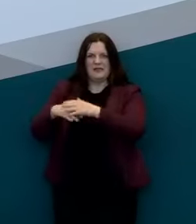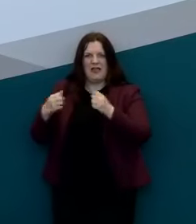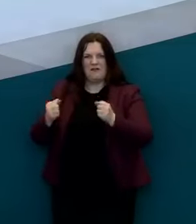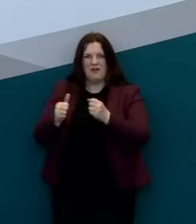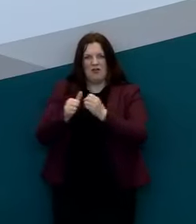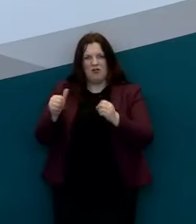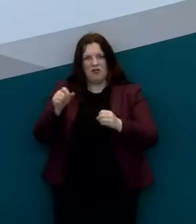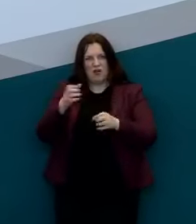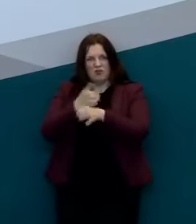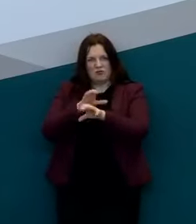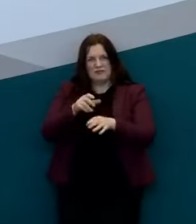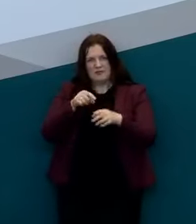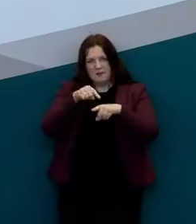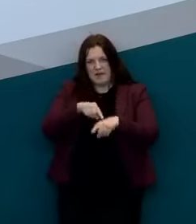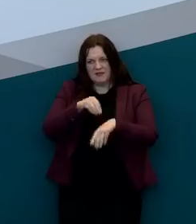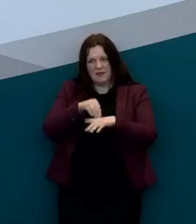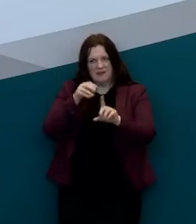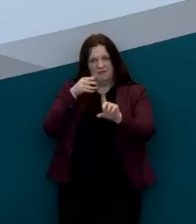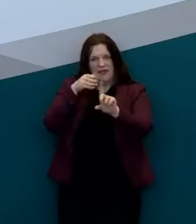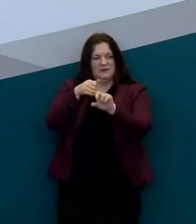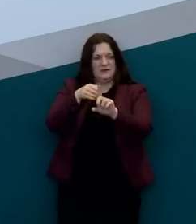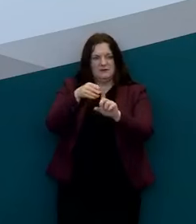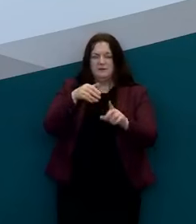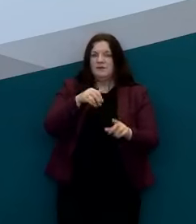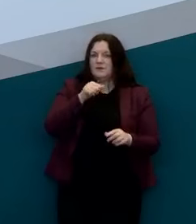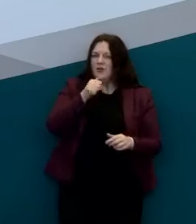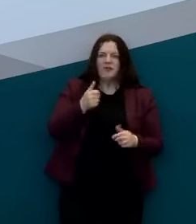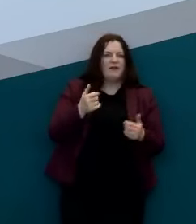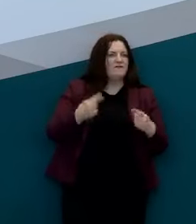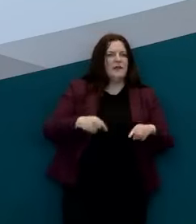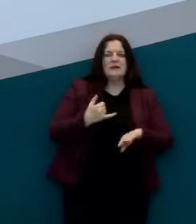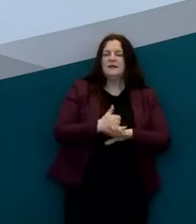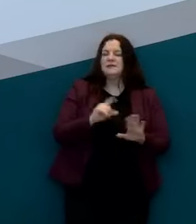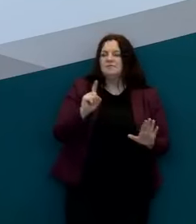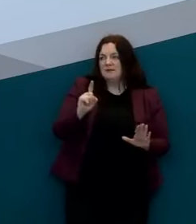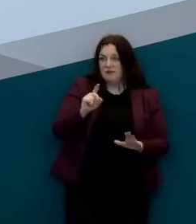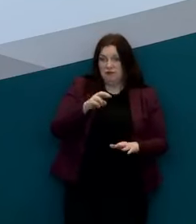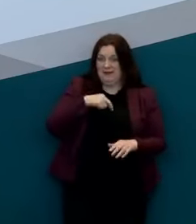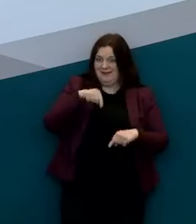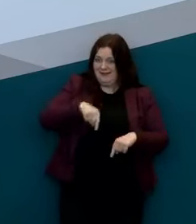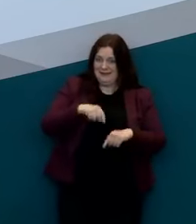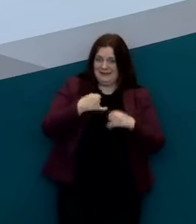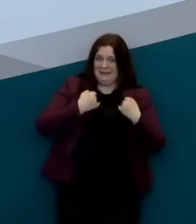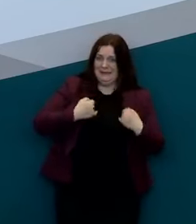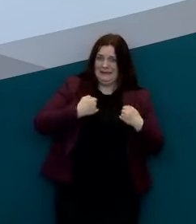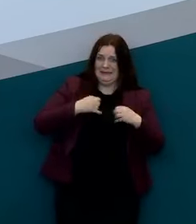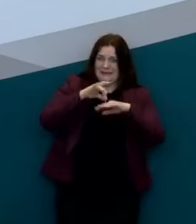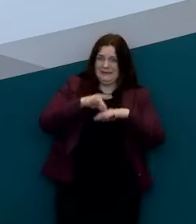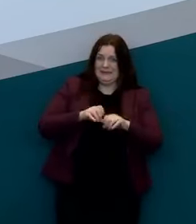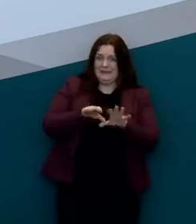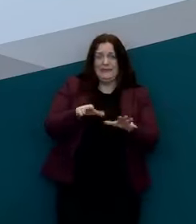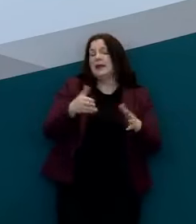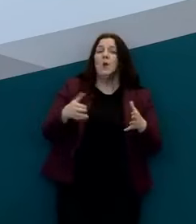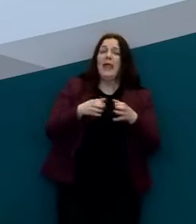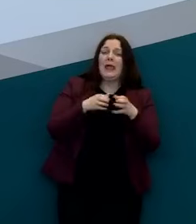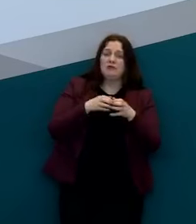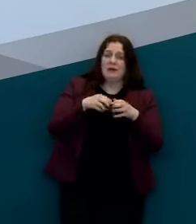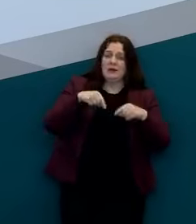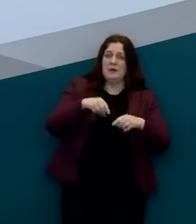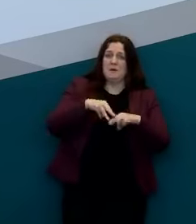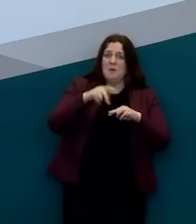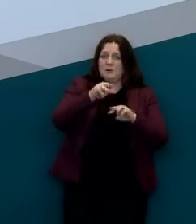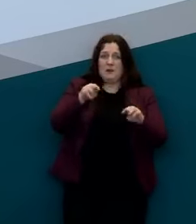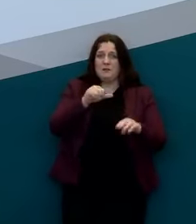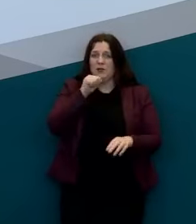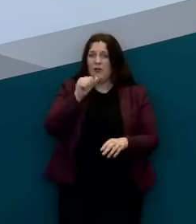end goal so so so so nothing is final because this is a disease this is now the month of april a disease that most people